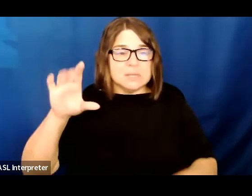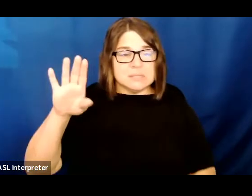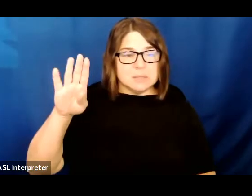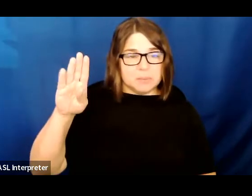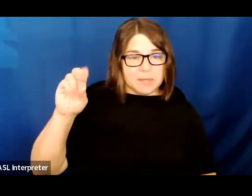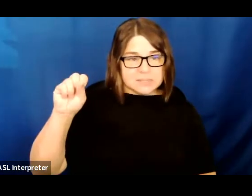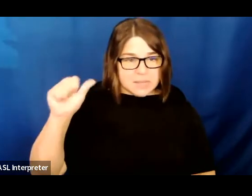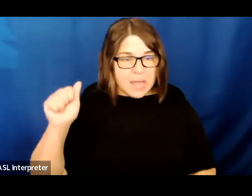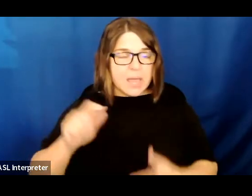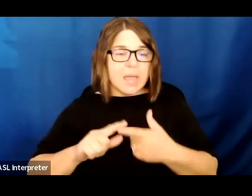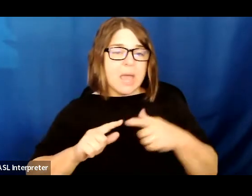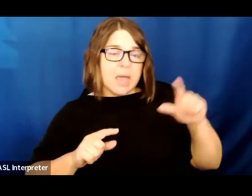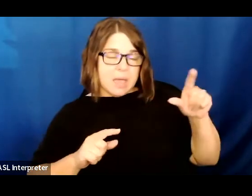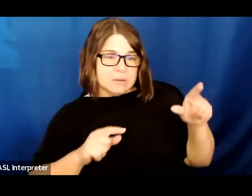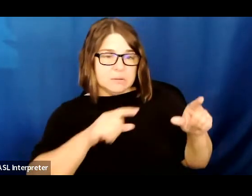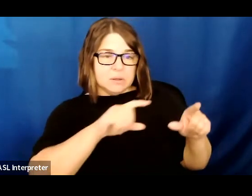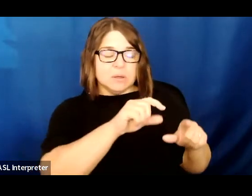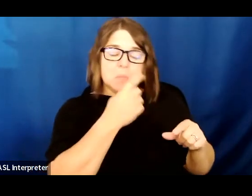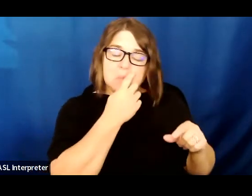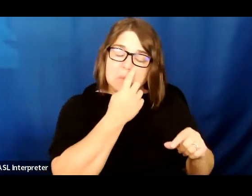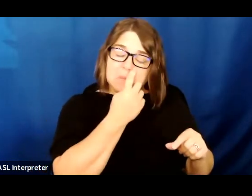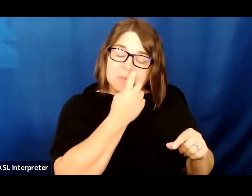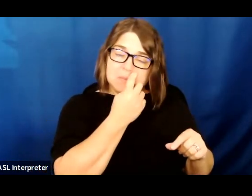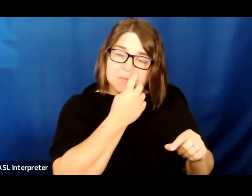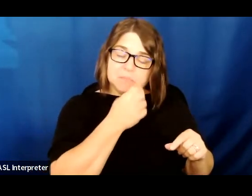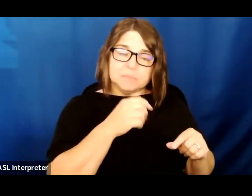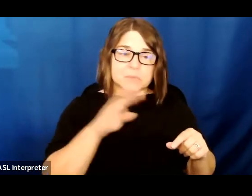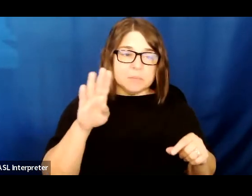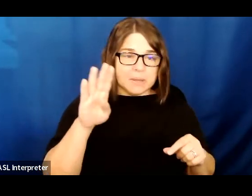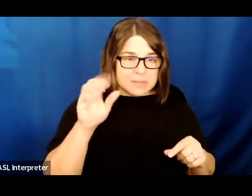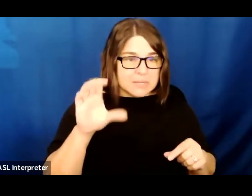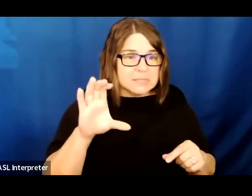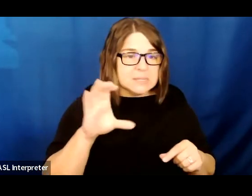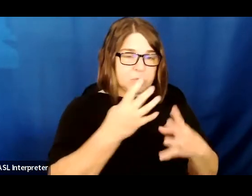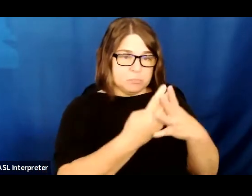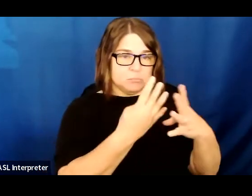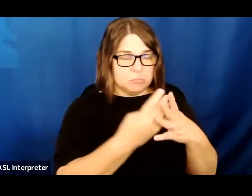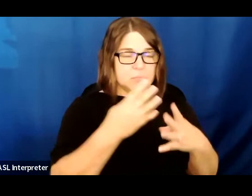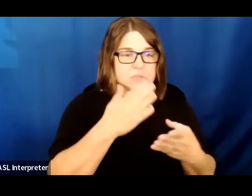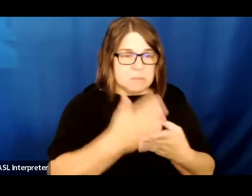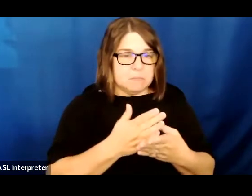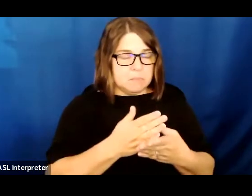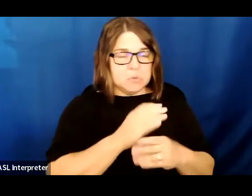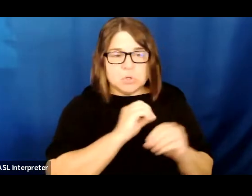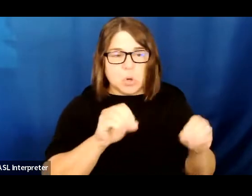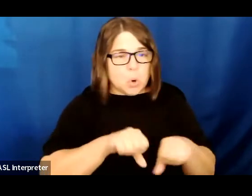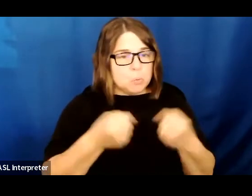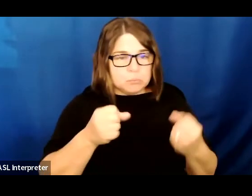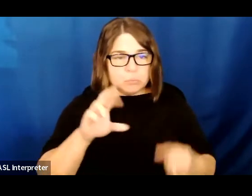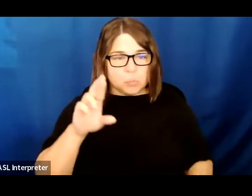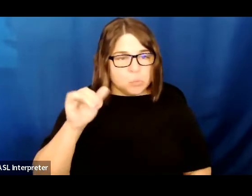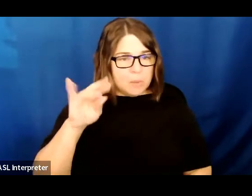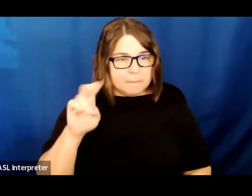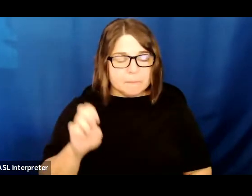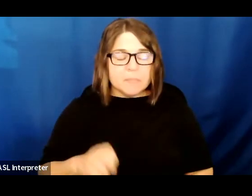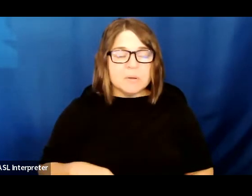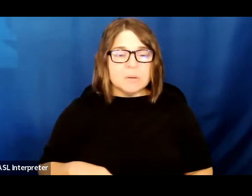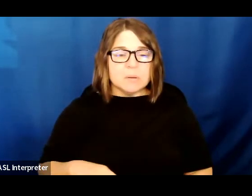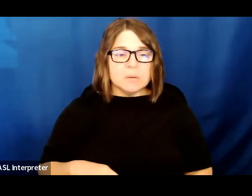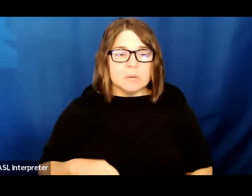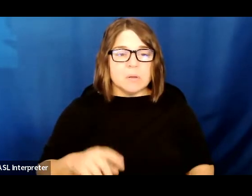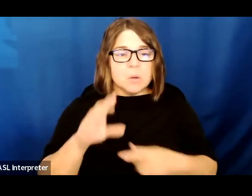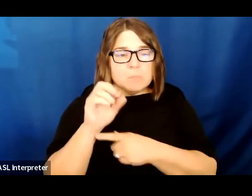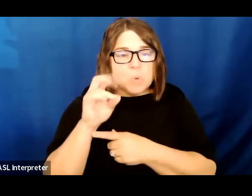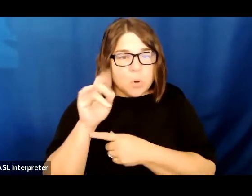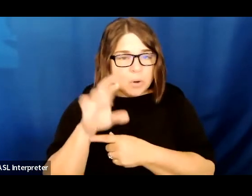incarcerate people without status who have committed no crimes. Ending provincial detention is an important step forward in dismantling border regimes